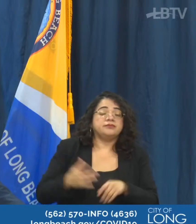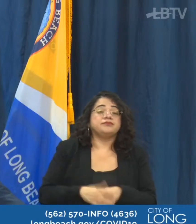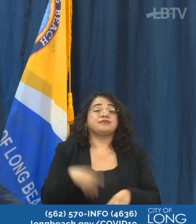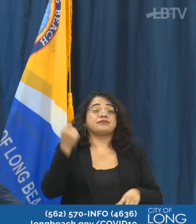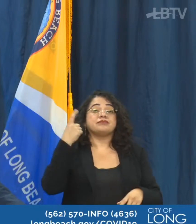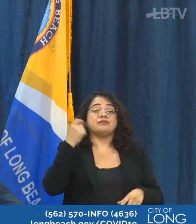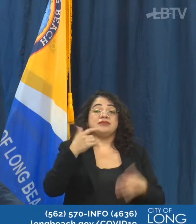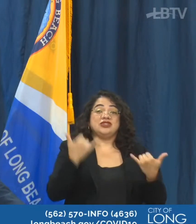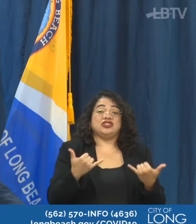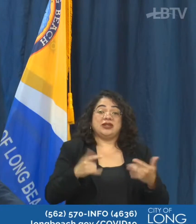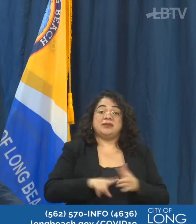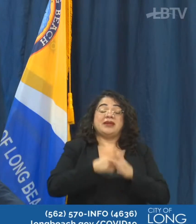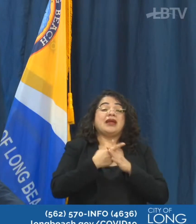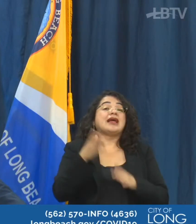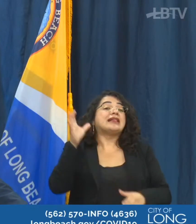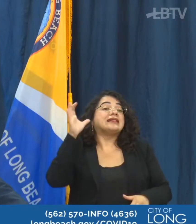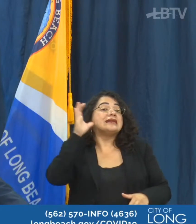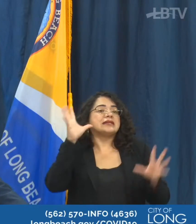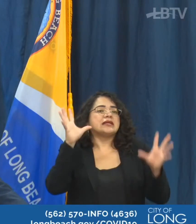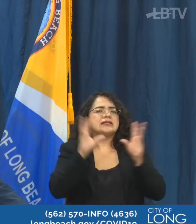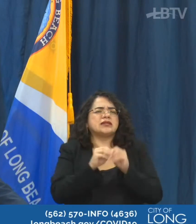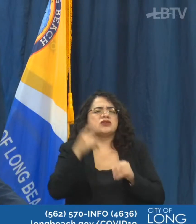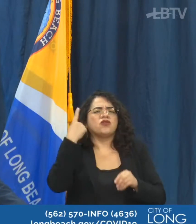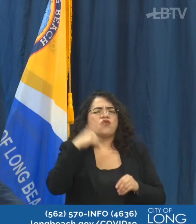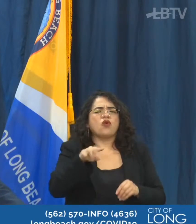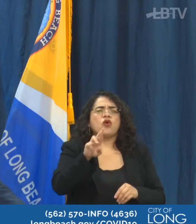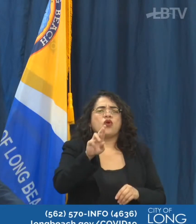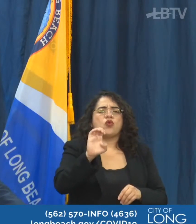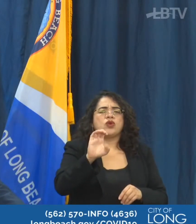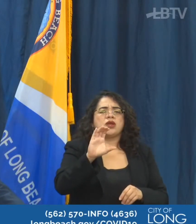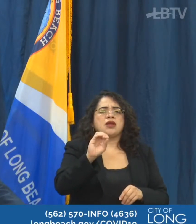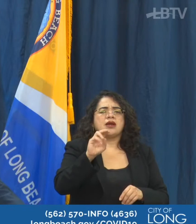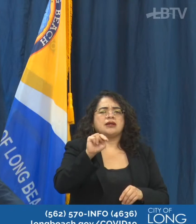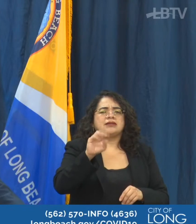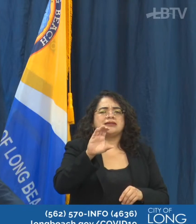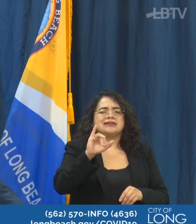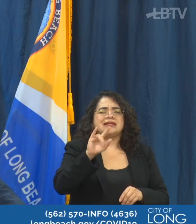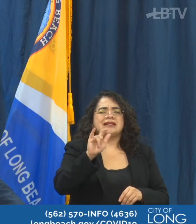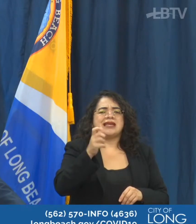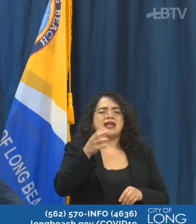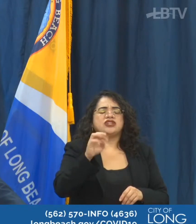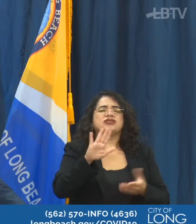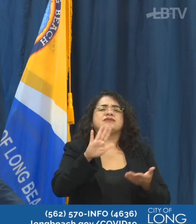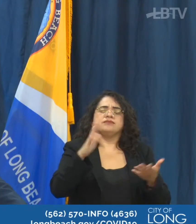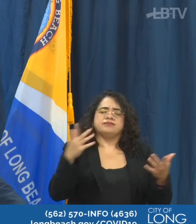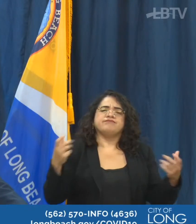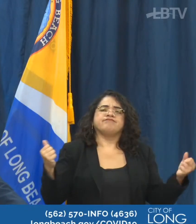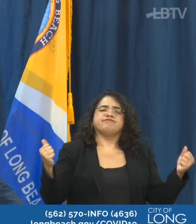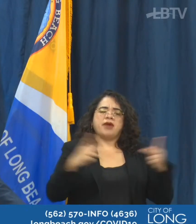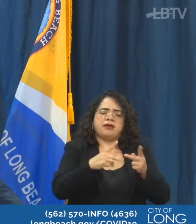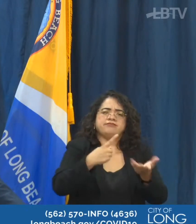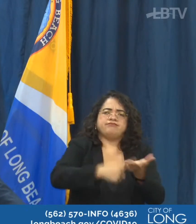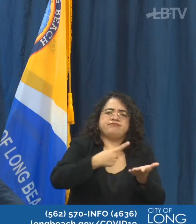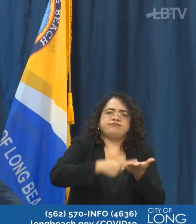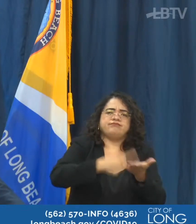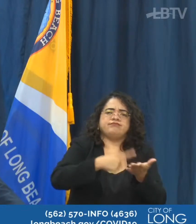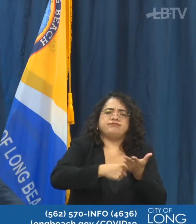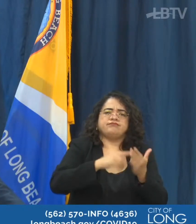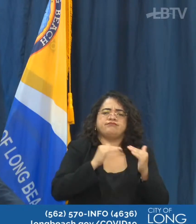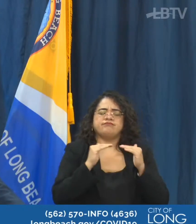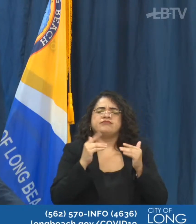reconciliation listening sessions have begun. The city council unanimously approved a process to address